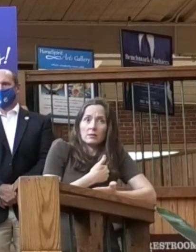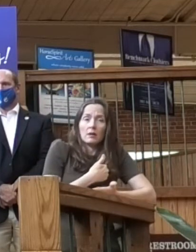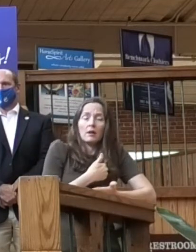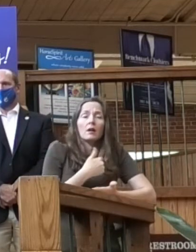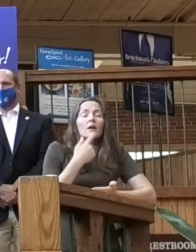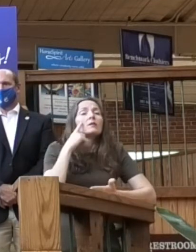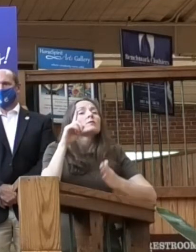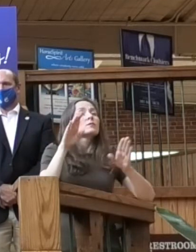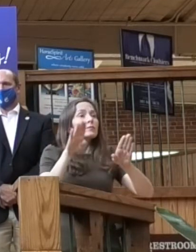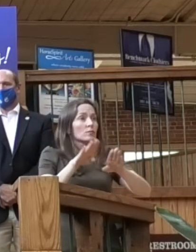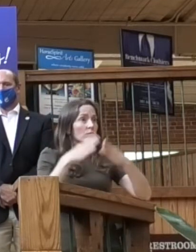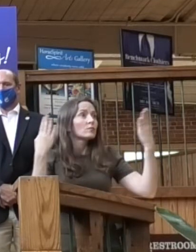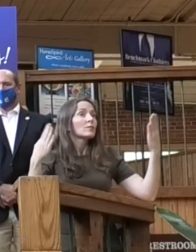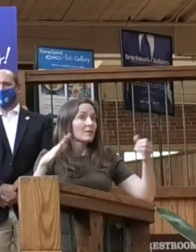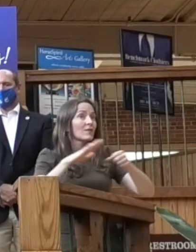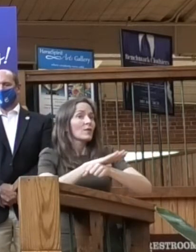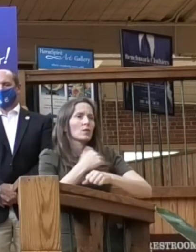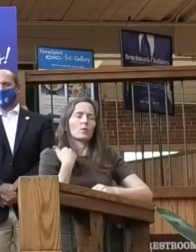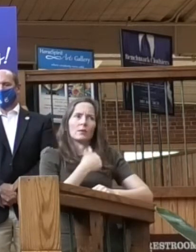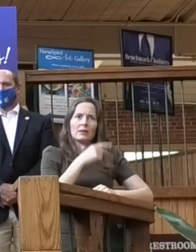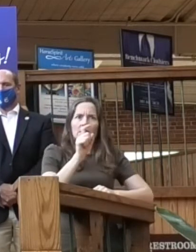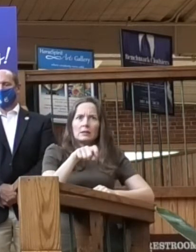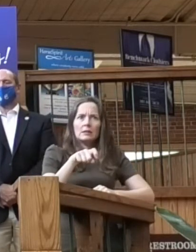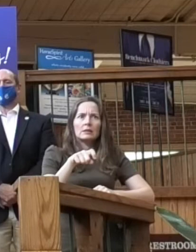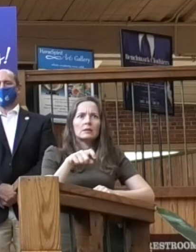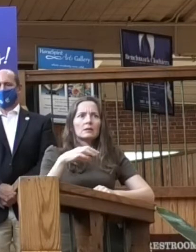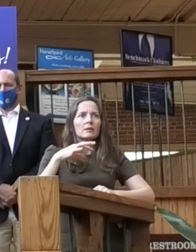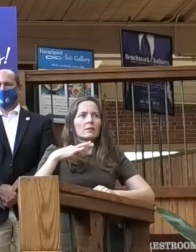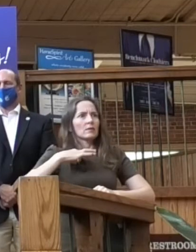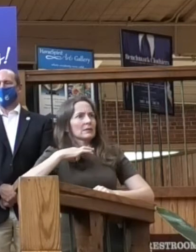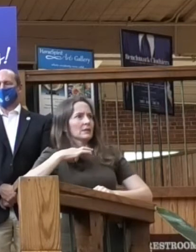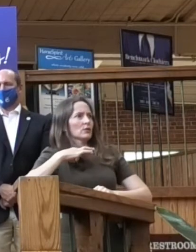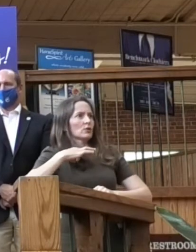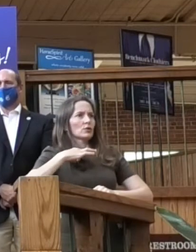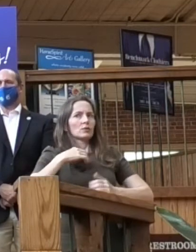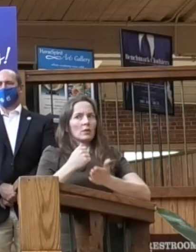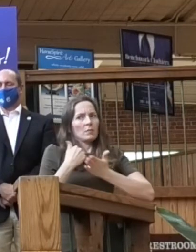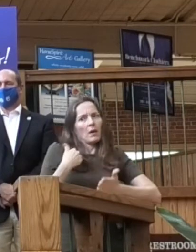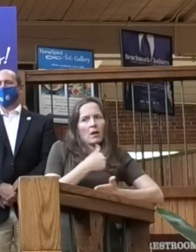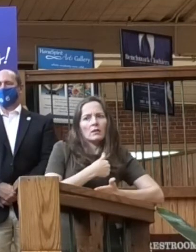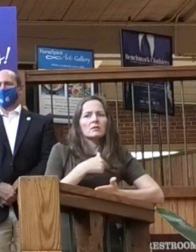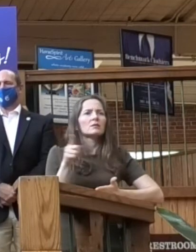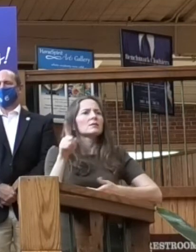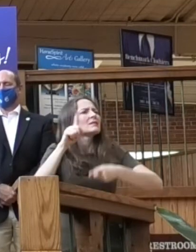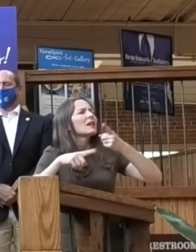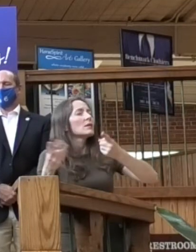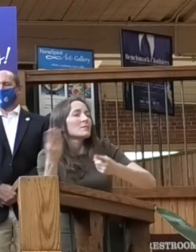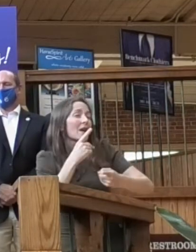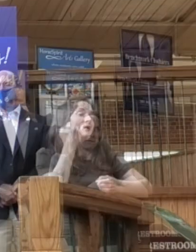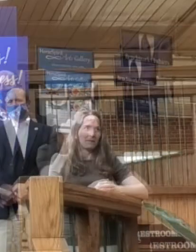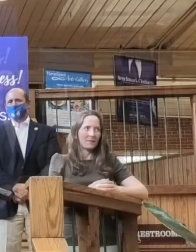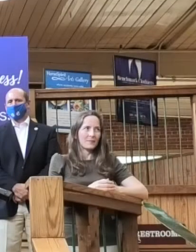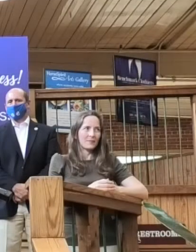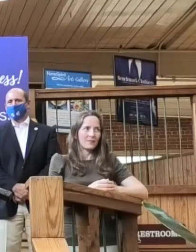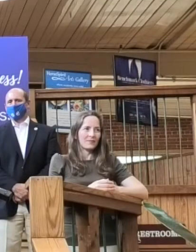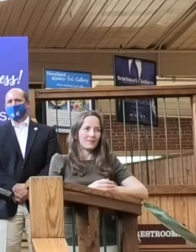we need the support of our volunteers and they're not going to come back unless they know it's absolutely safe. So thank you so much.